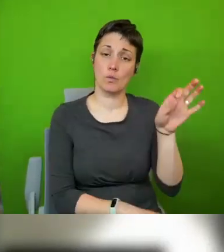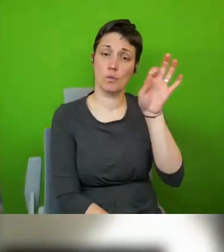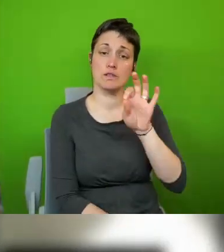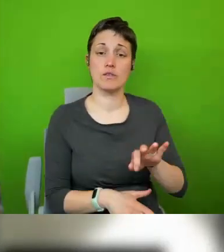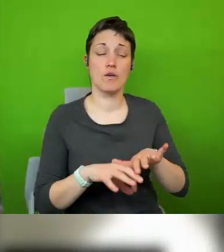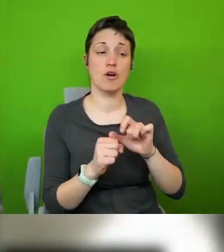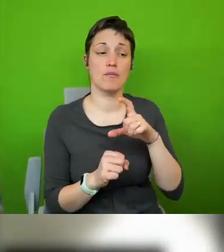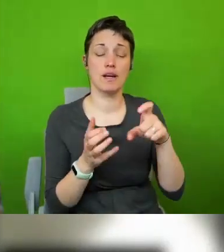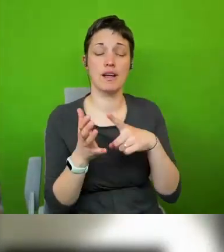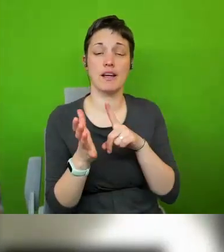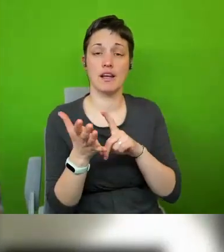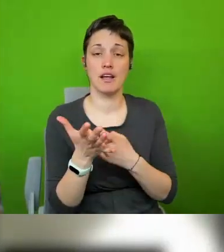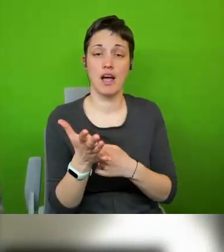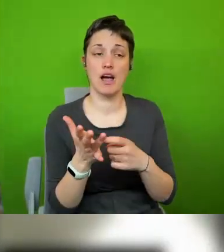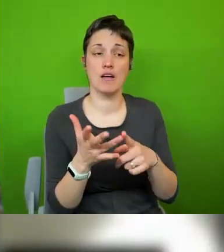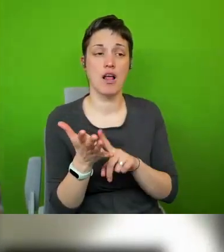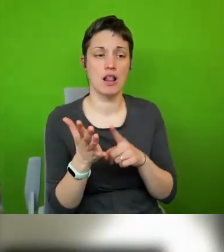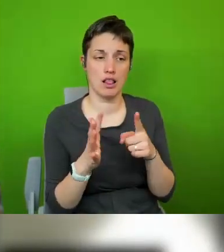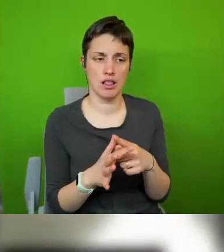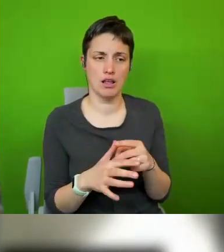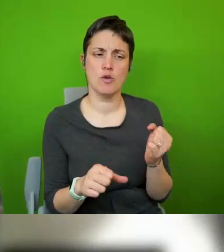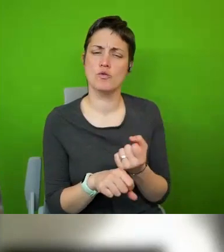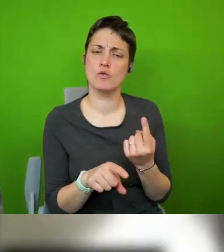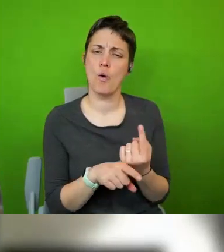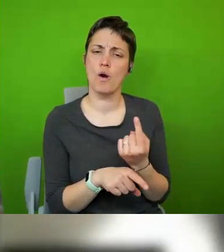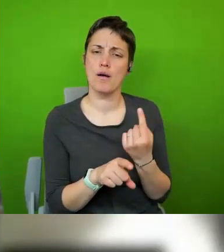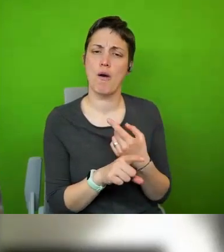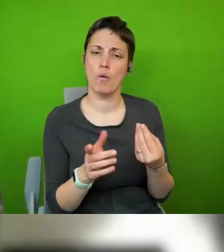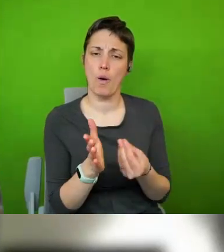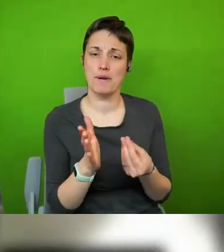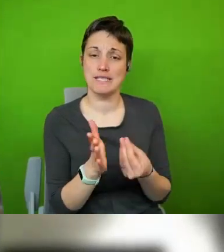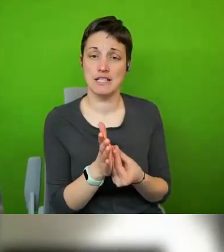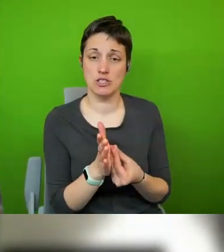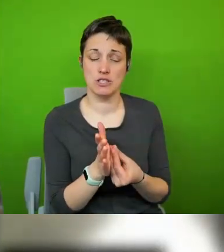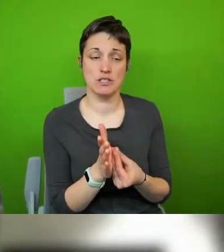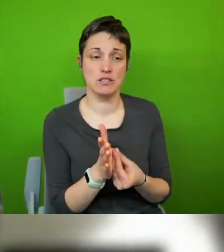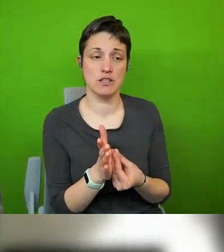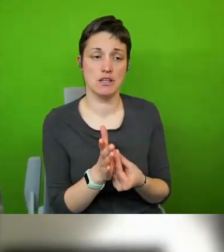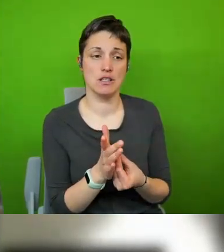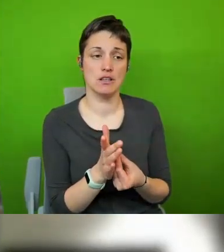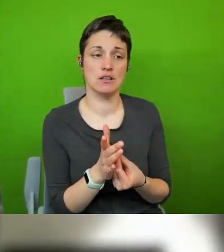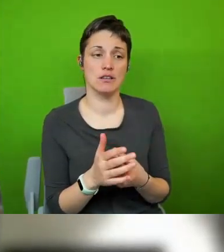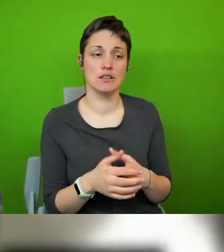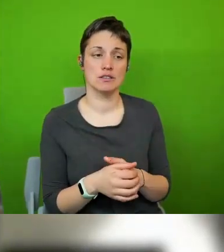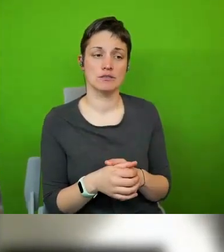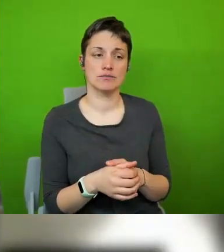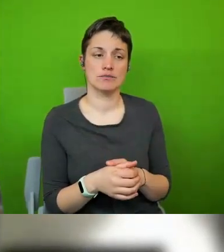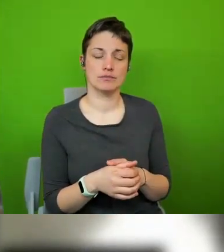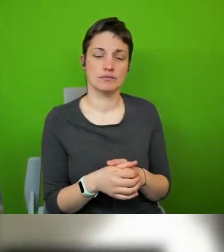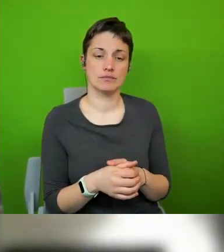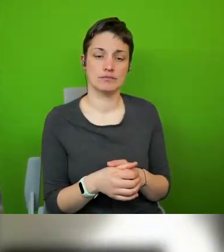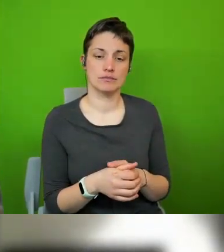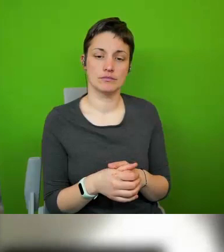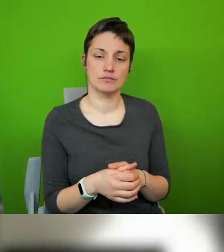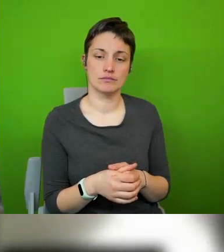uh about compensation so this is what what do you do um and and